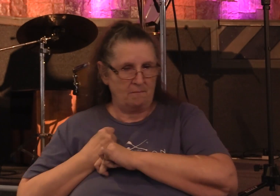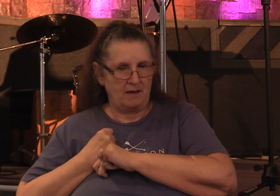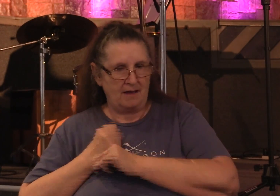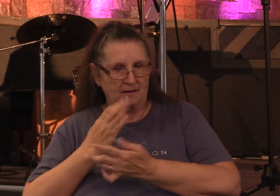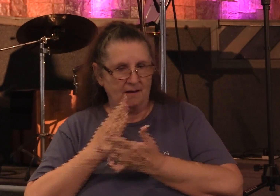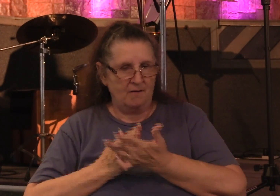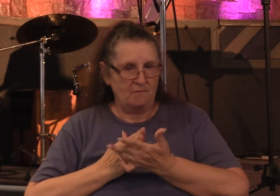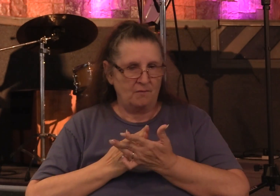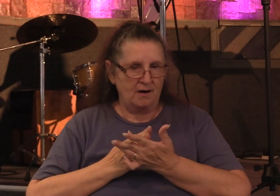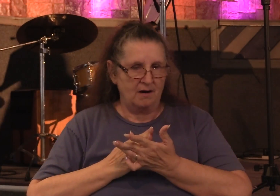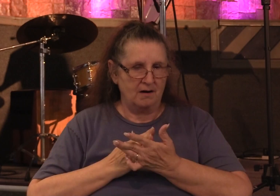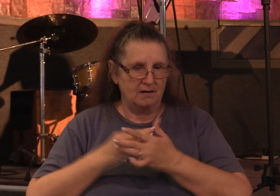price of the land for yourself?